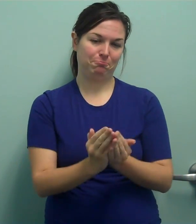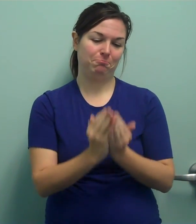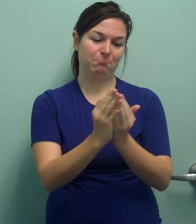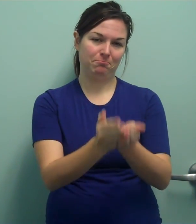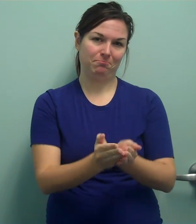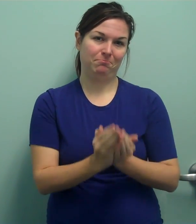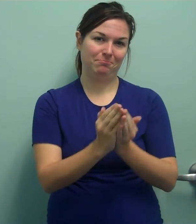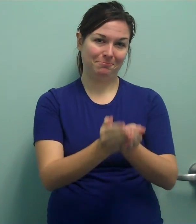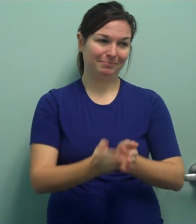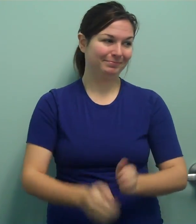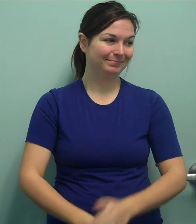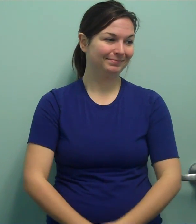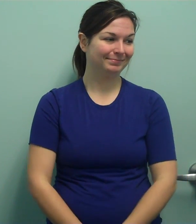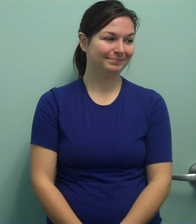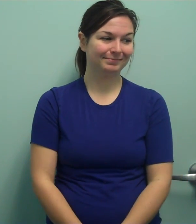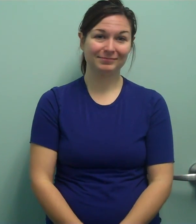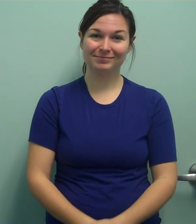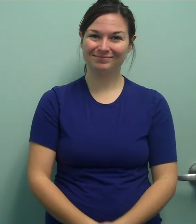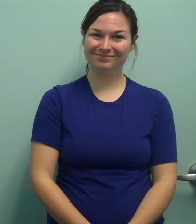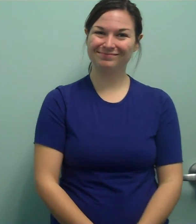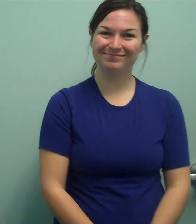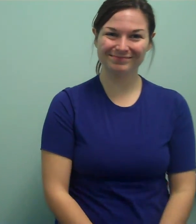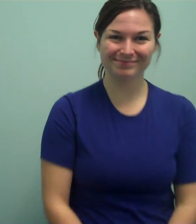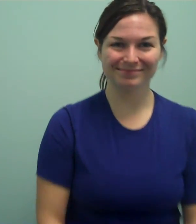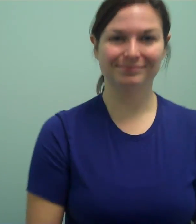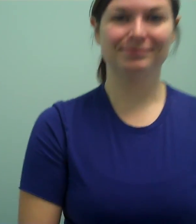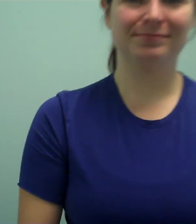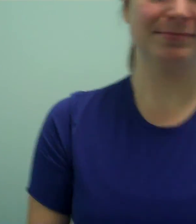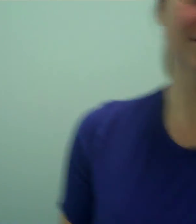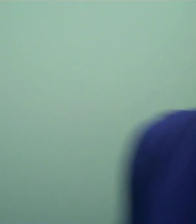Take care. I'm what I'm going to show you today.